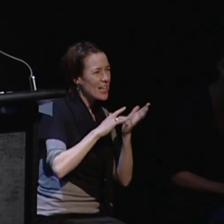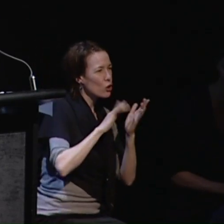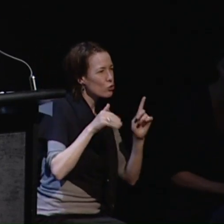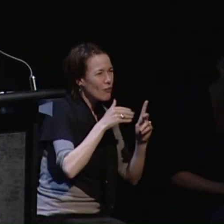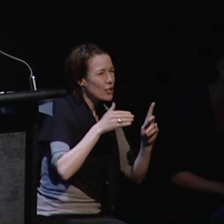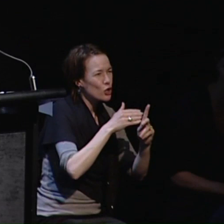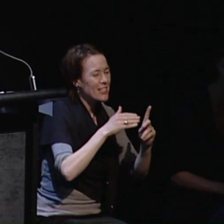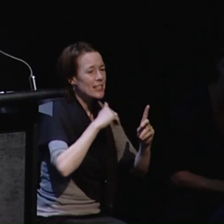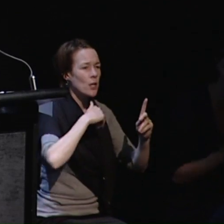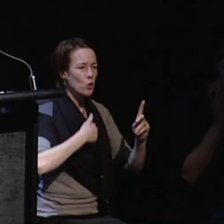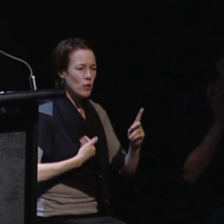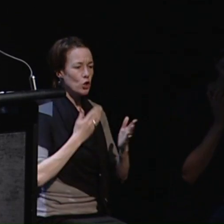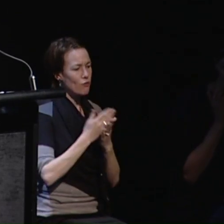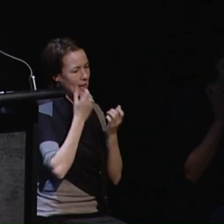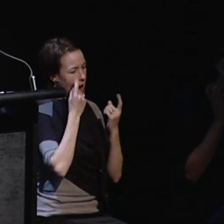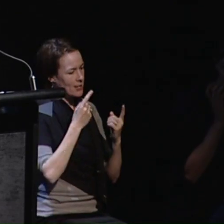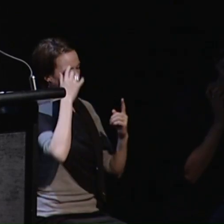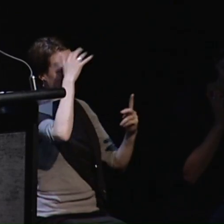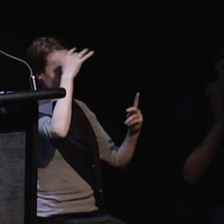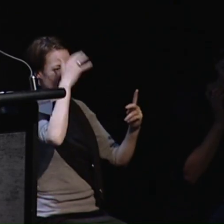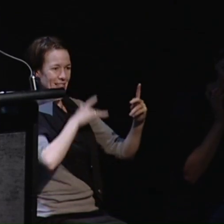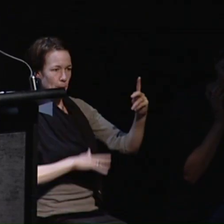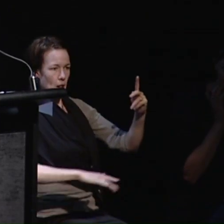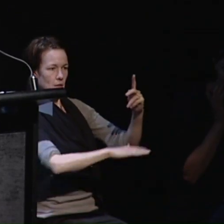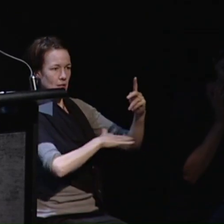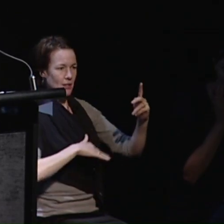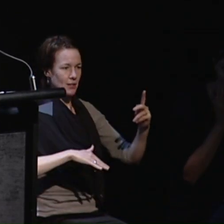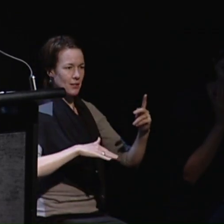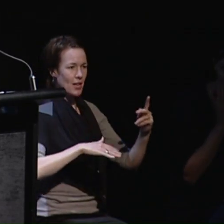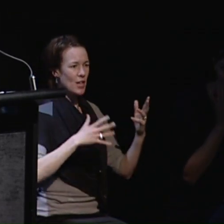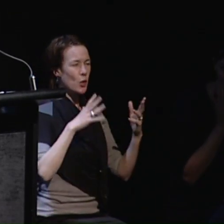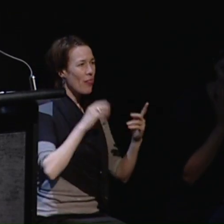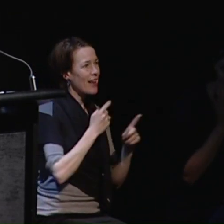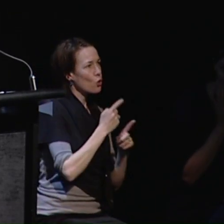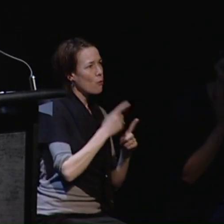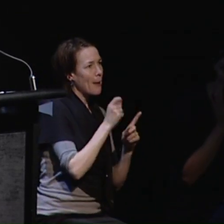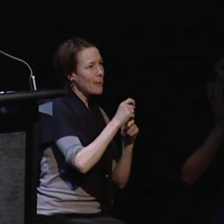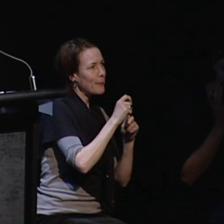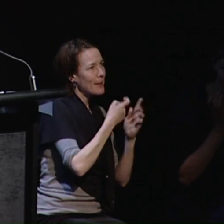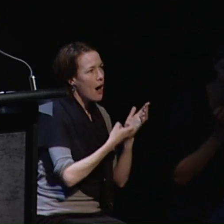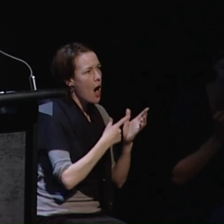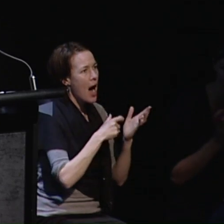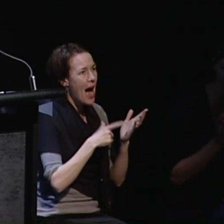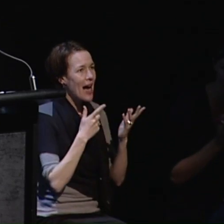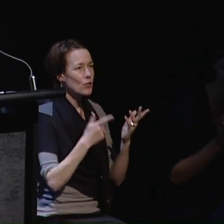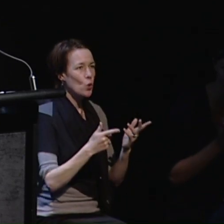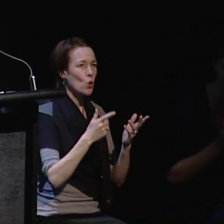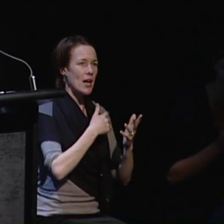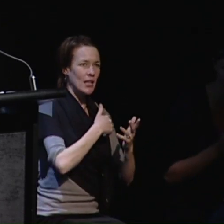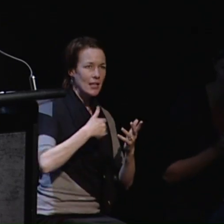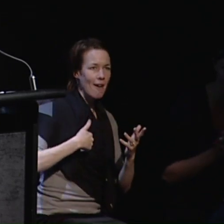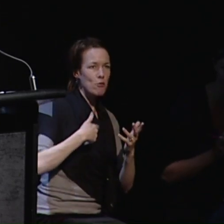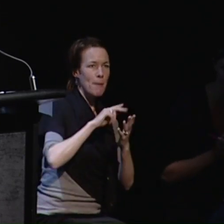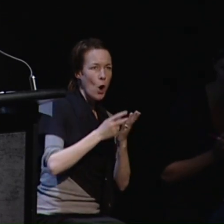Triple PR Act needs revising or whether statutory is better than non-statutory approaches or whether there is a place for substituted